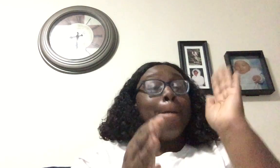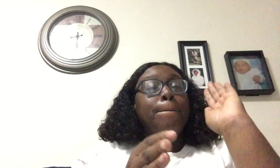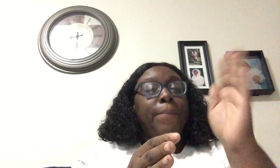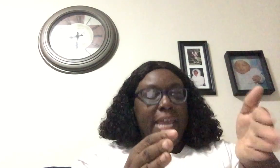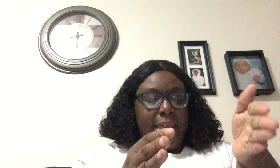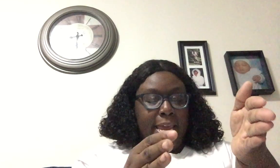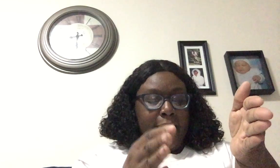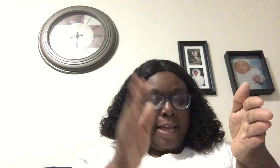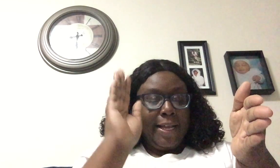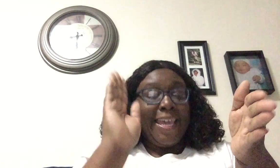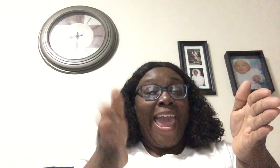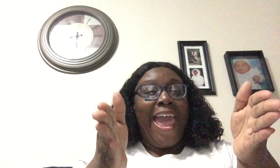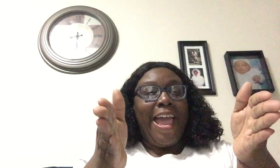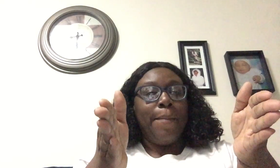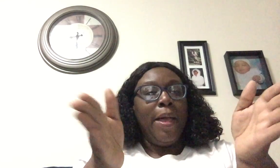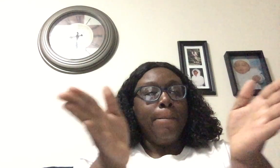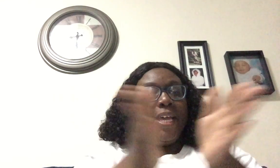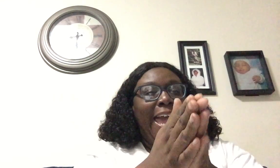Be, came, became.